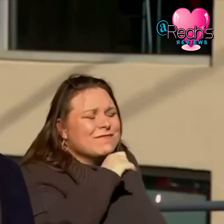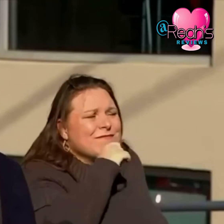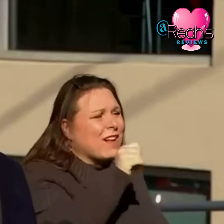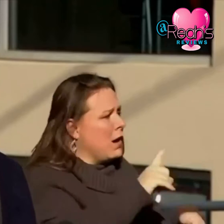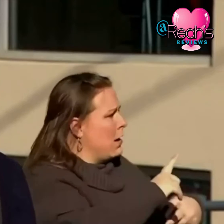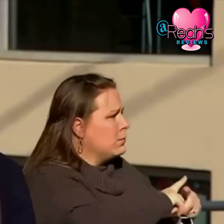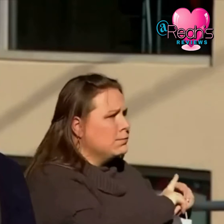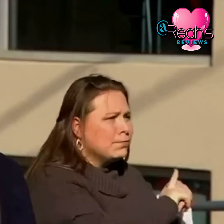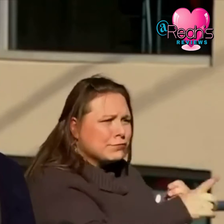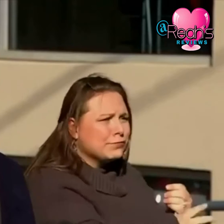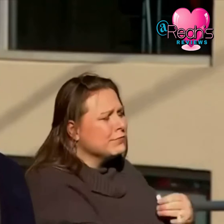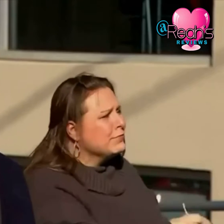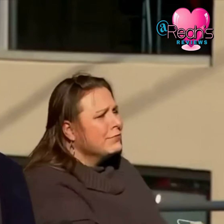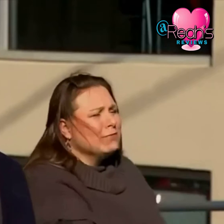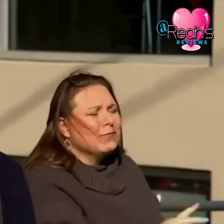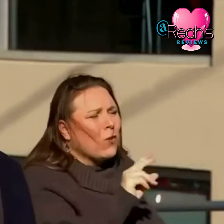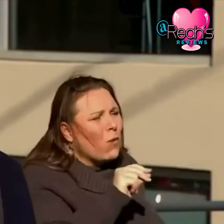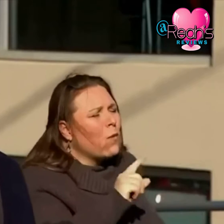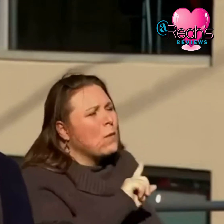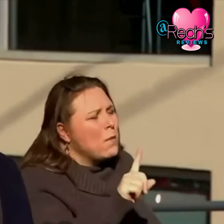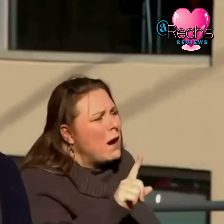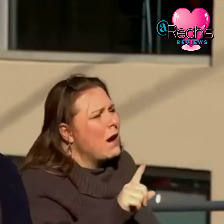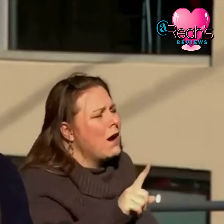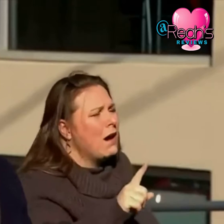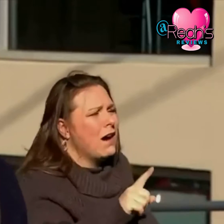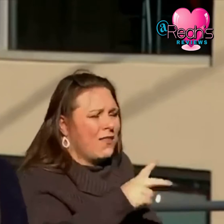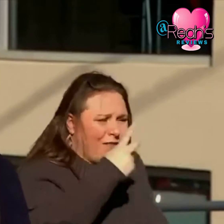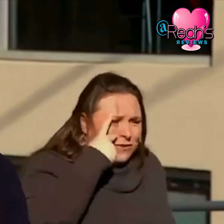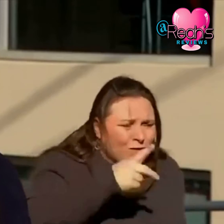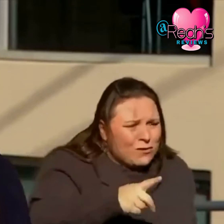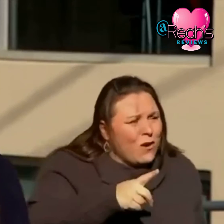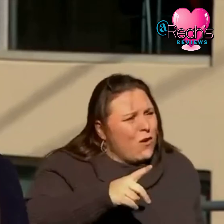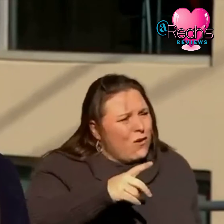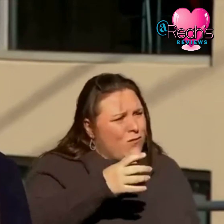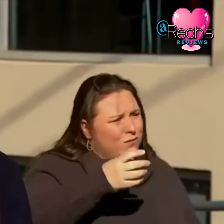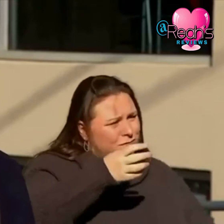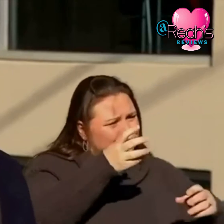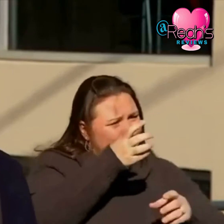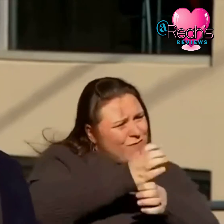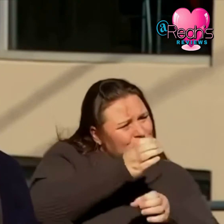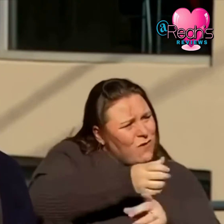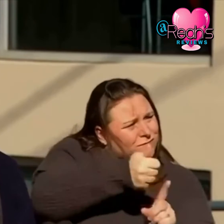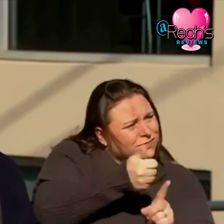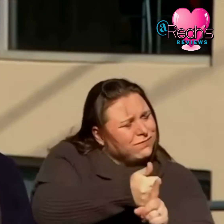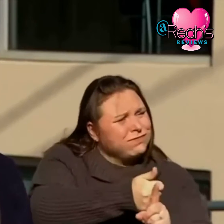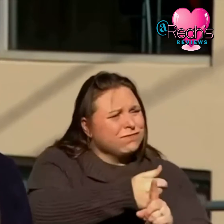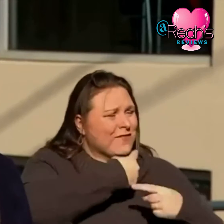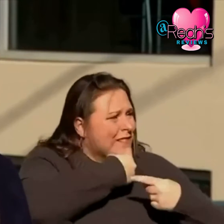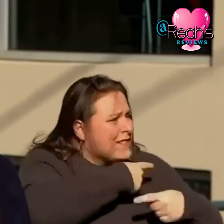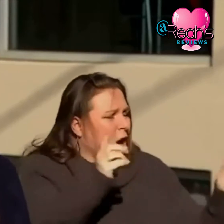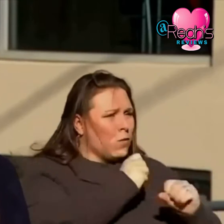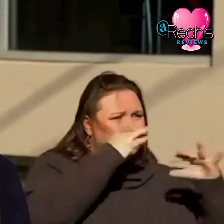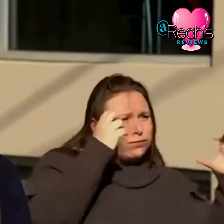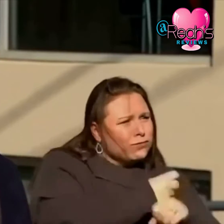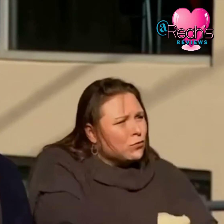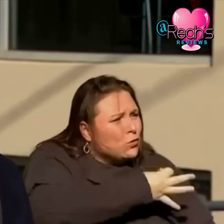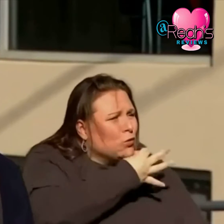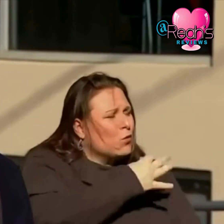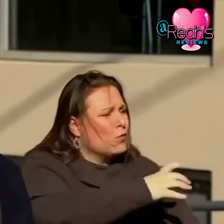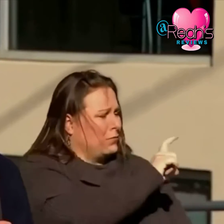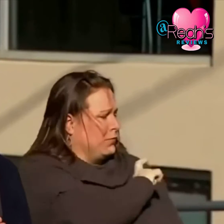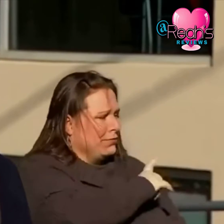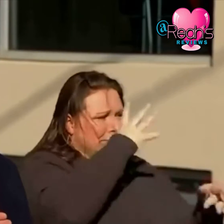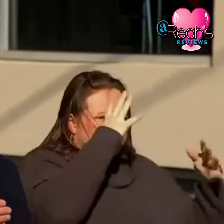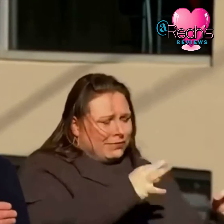literally ran to danger vehicle that was announcing that it was going to blow up and Metro Nashville police officers